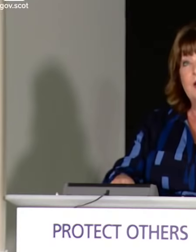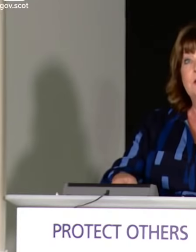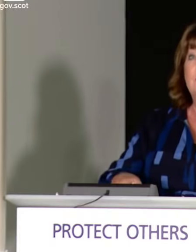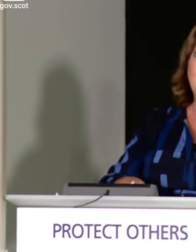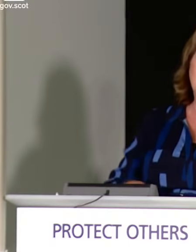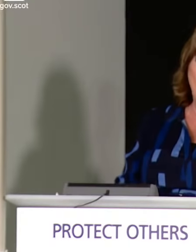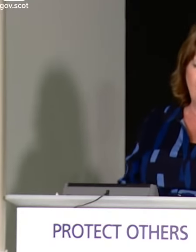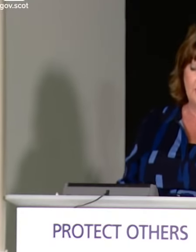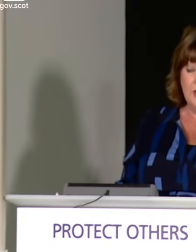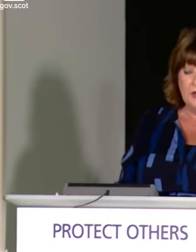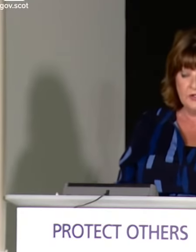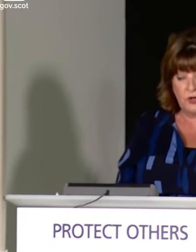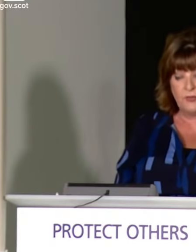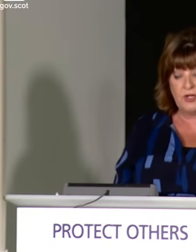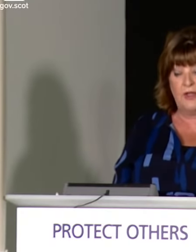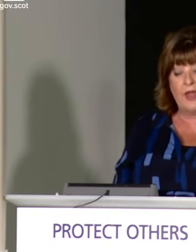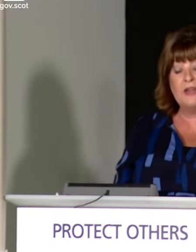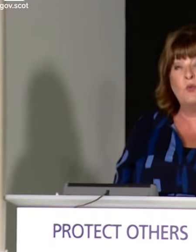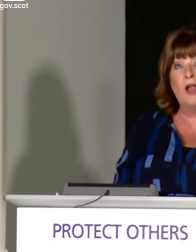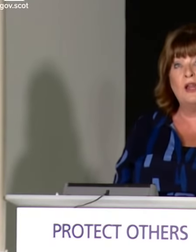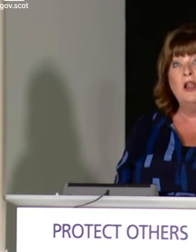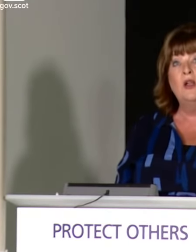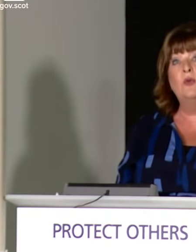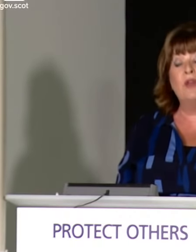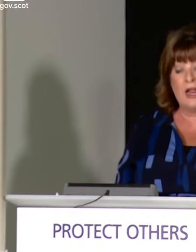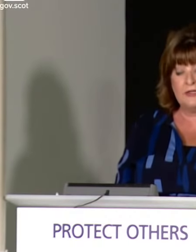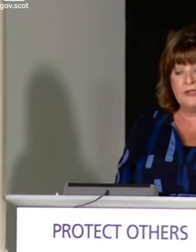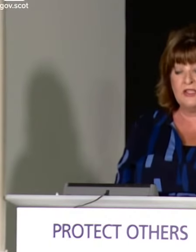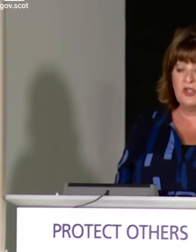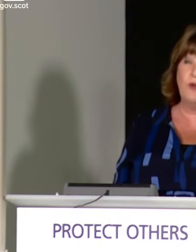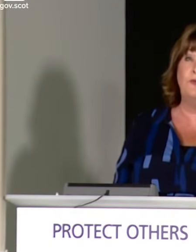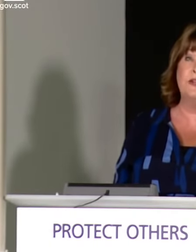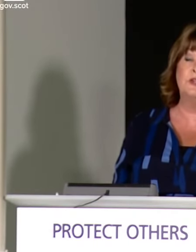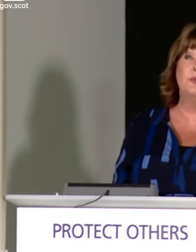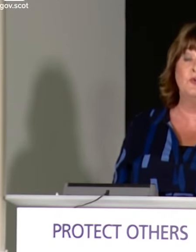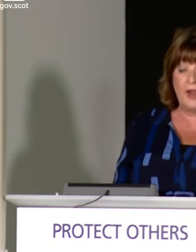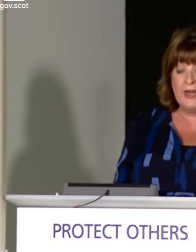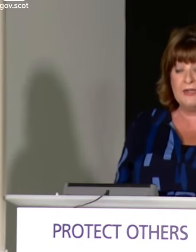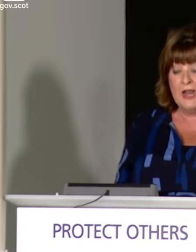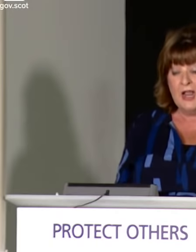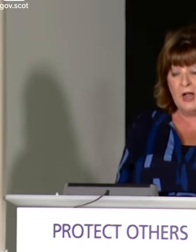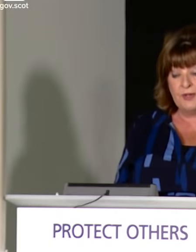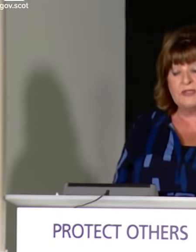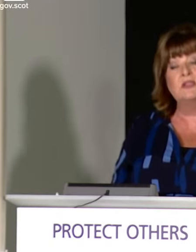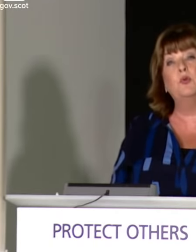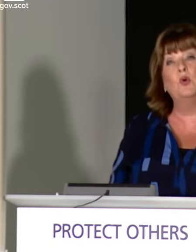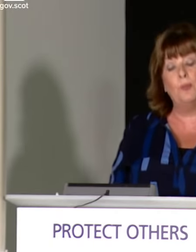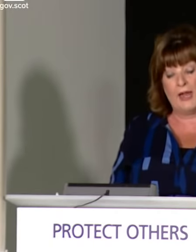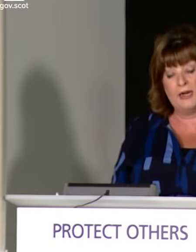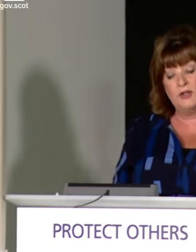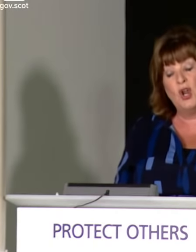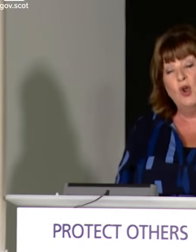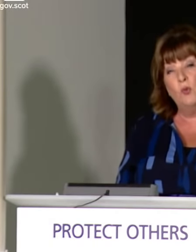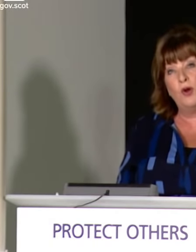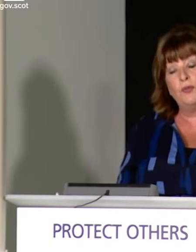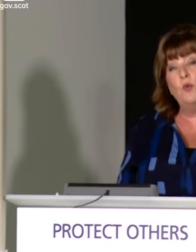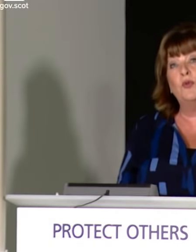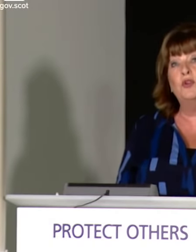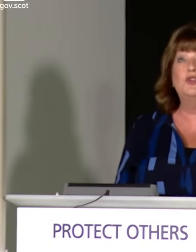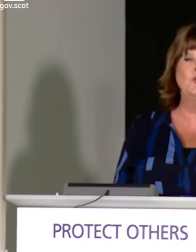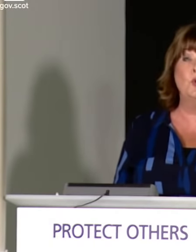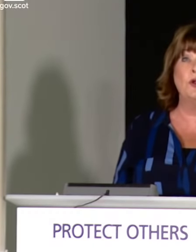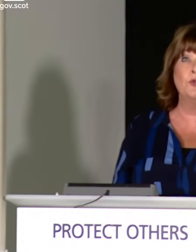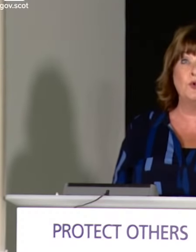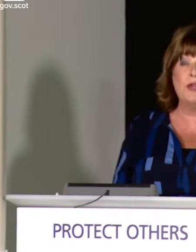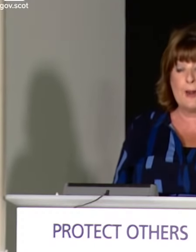unprecedented economic disruption. And that is why we reacted swiftly to provide a business support package worth